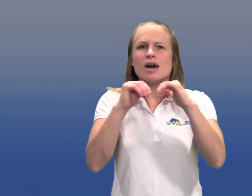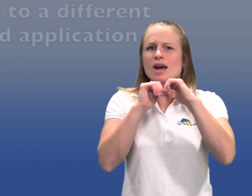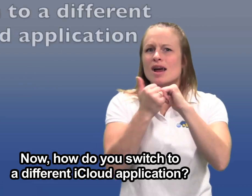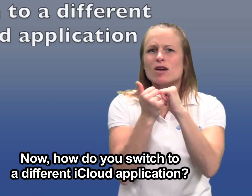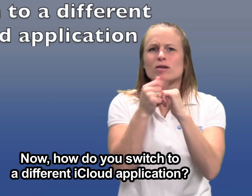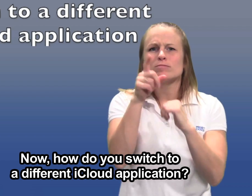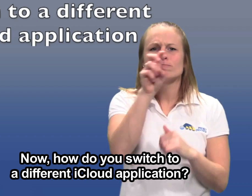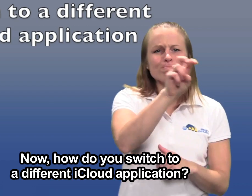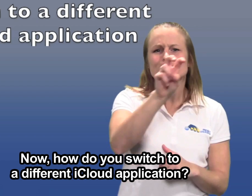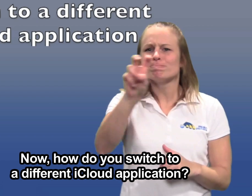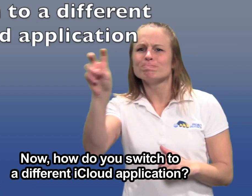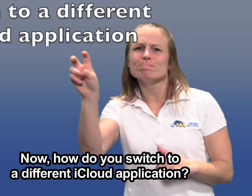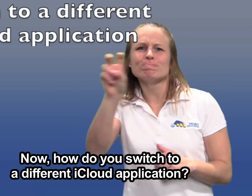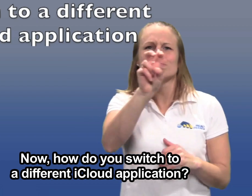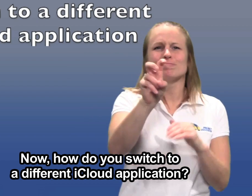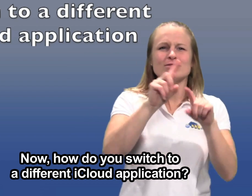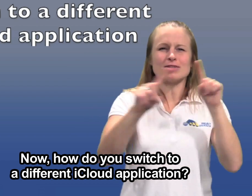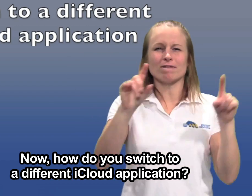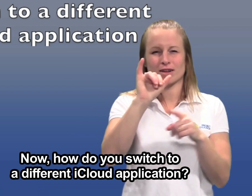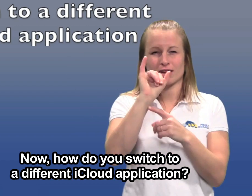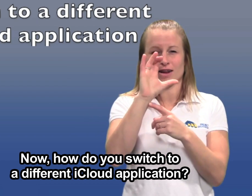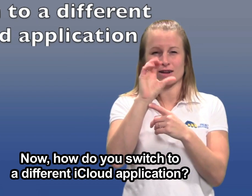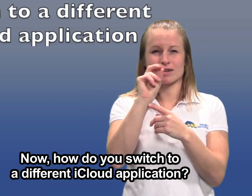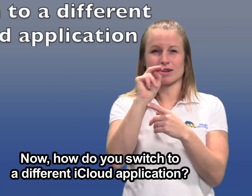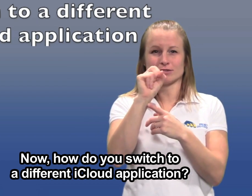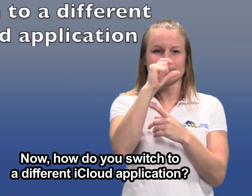Now how do you switch to a different iCloud application?